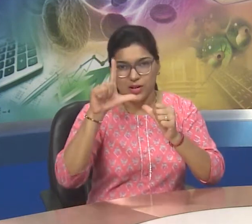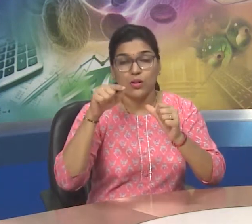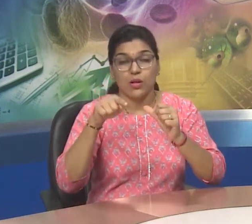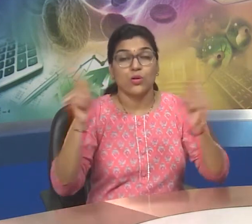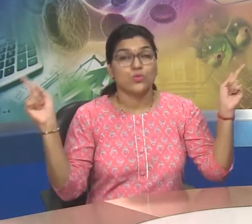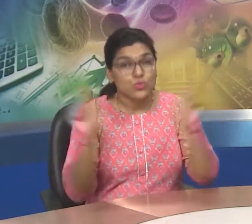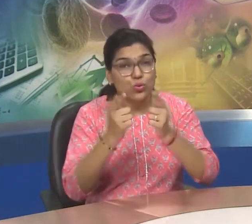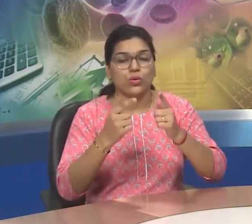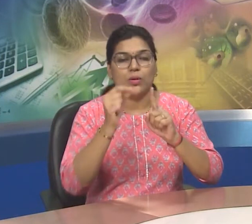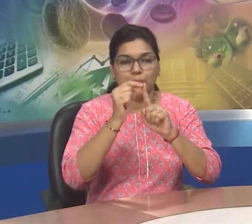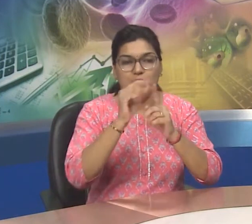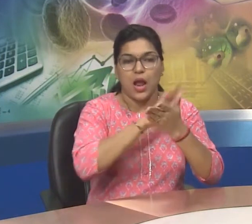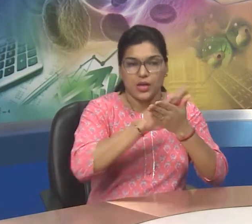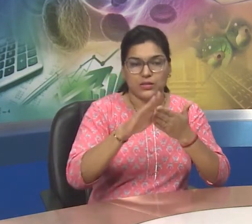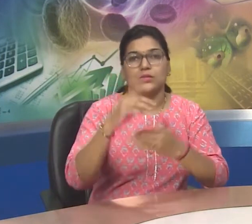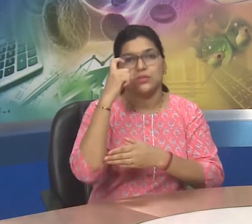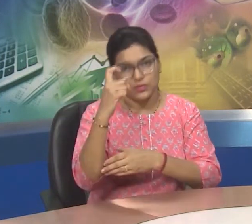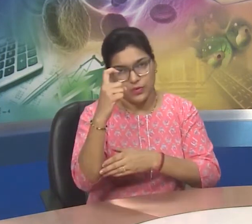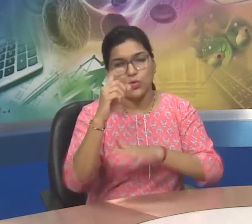The pH scale.